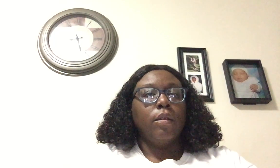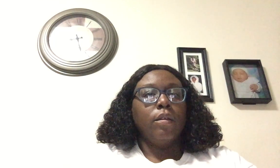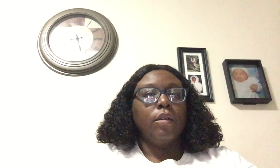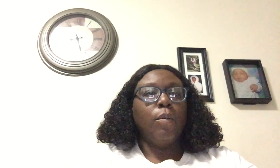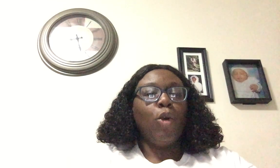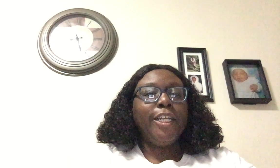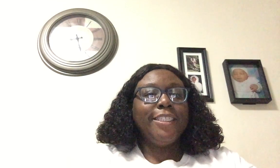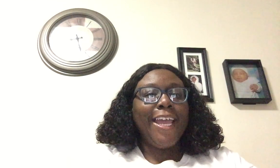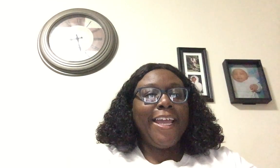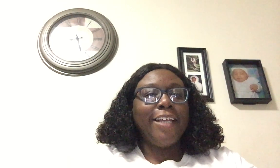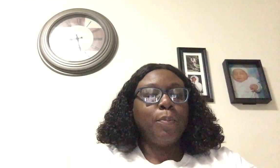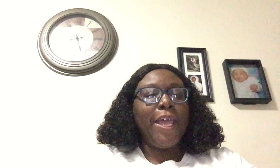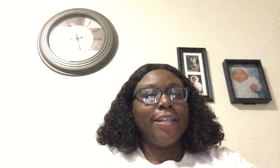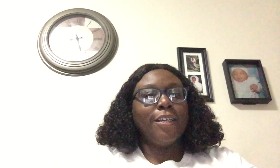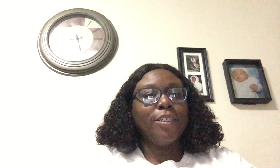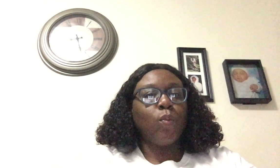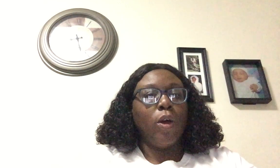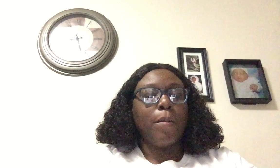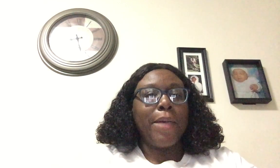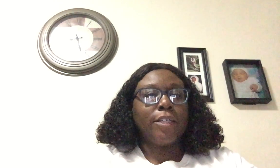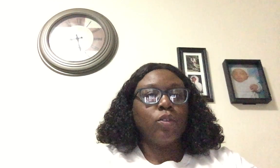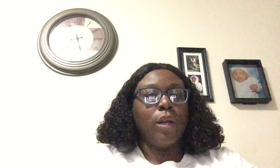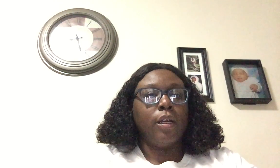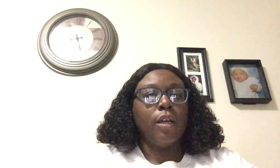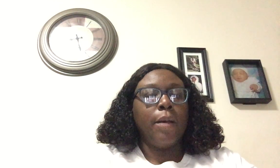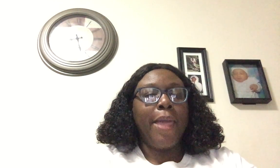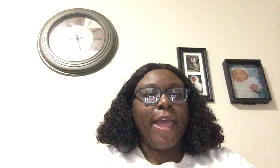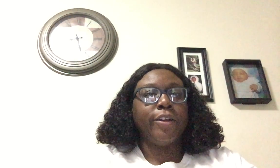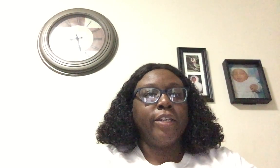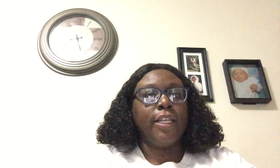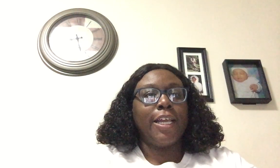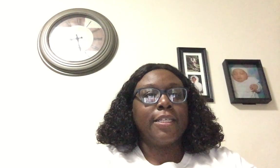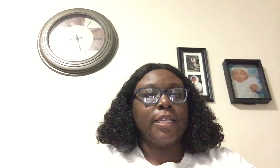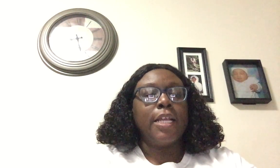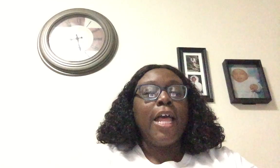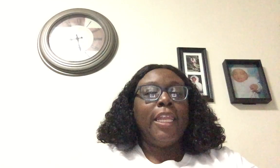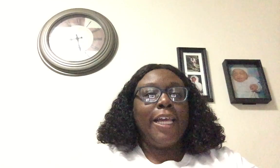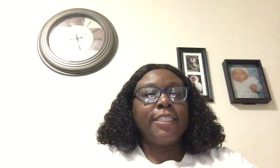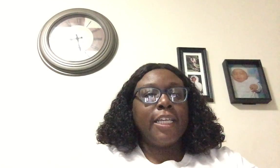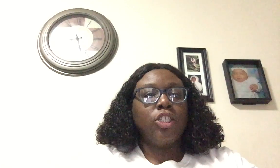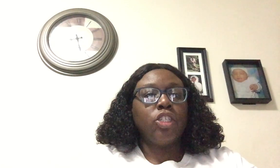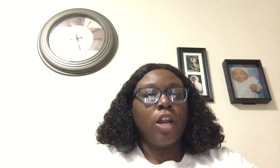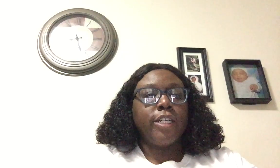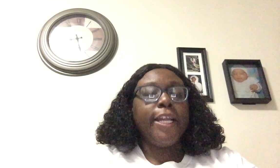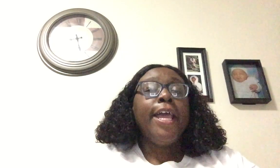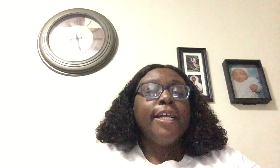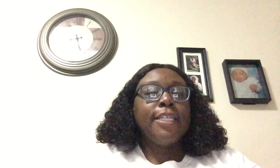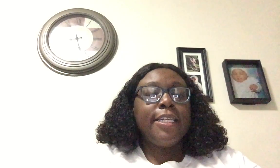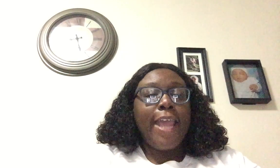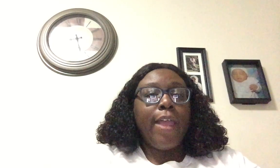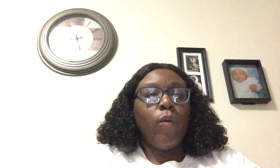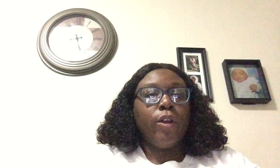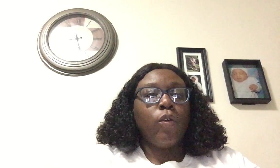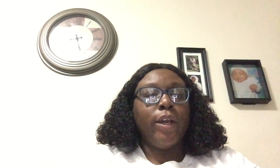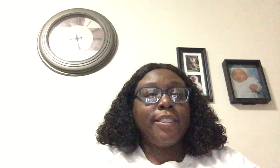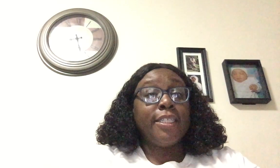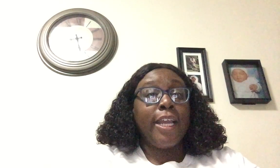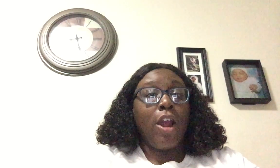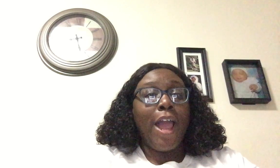Good morning, J.E.H. Pandas. Welcome back to our Hagerty lesson. Let's get started. Today we are going to sing our